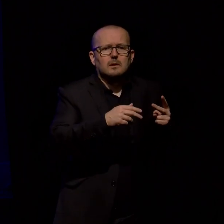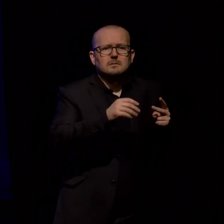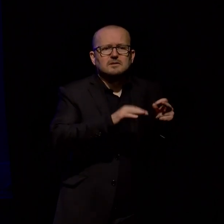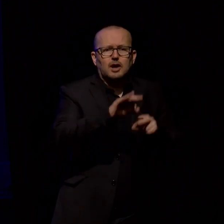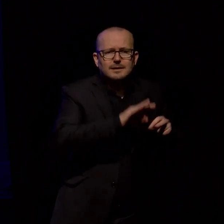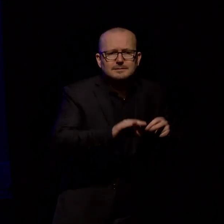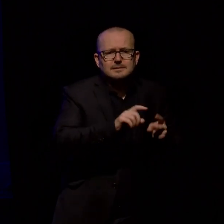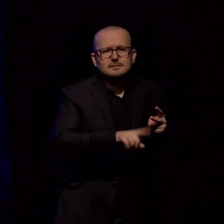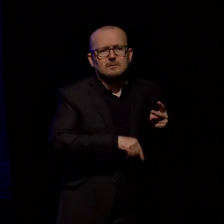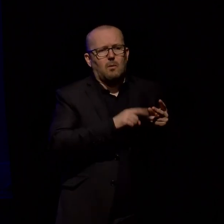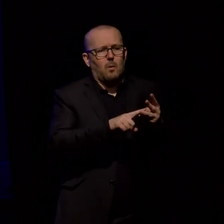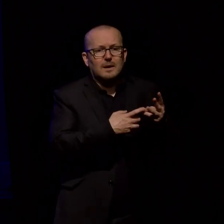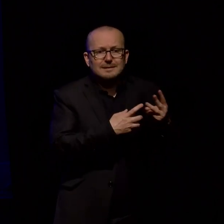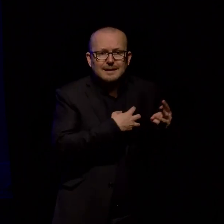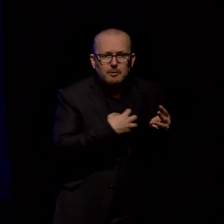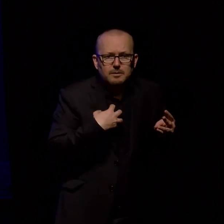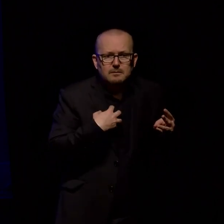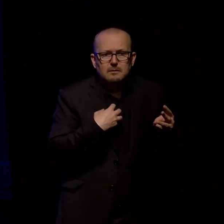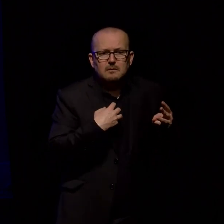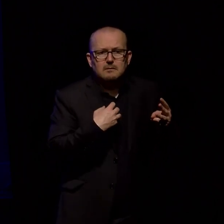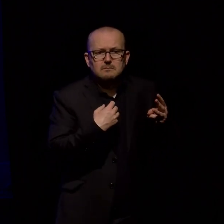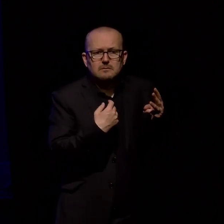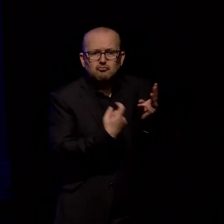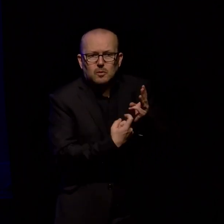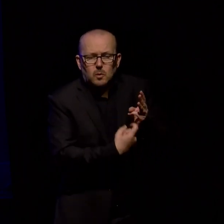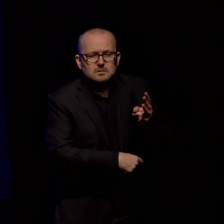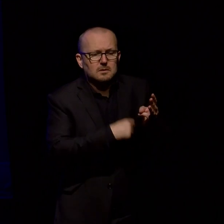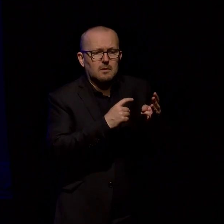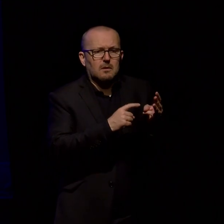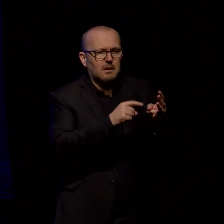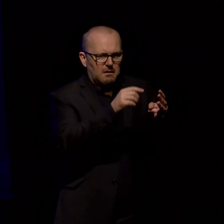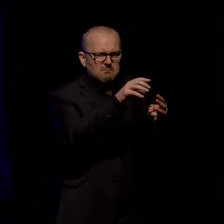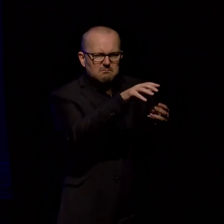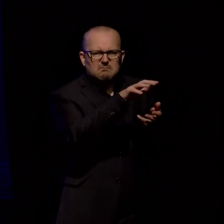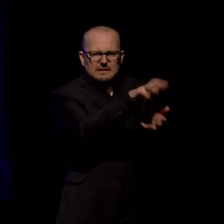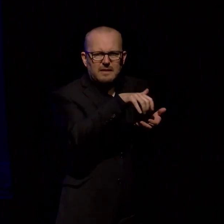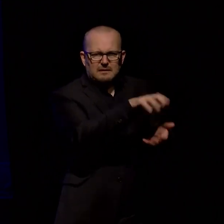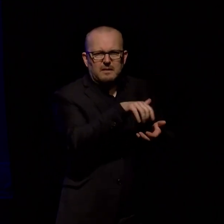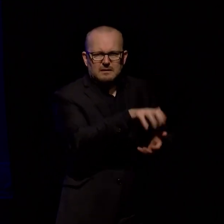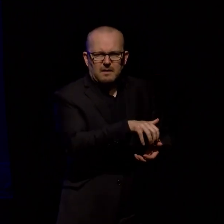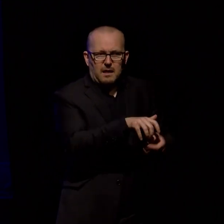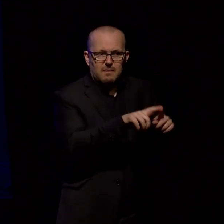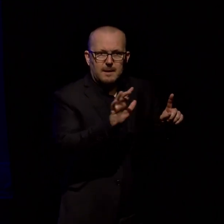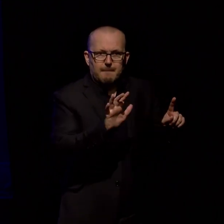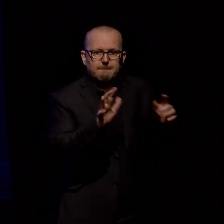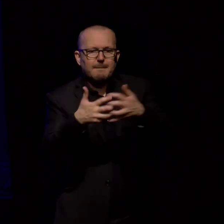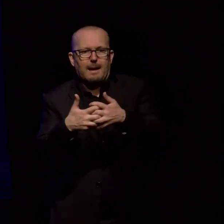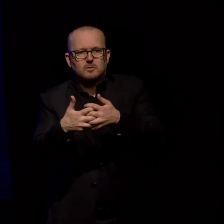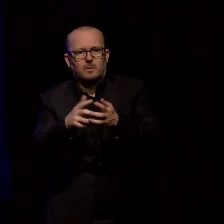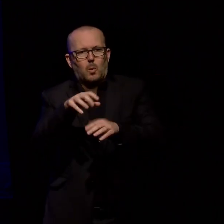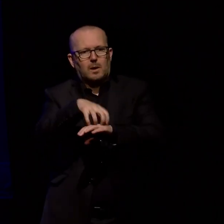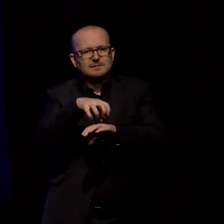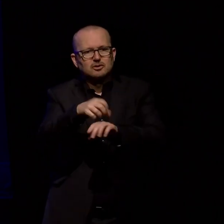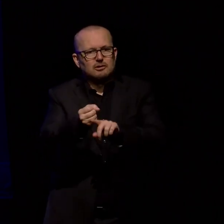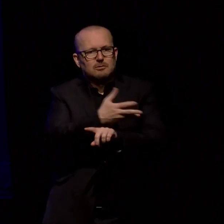from government records and it sort of maps it to the organization that contributed it and then